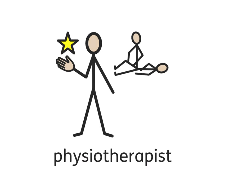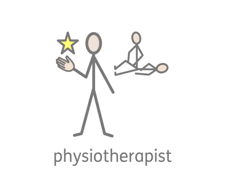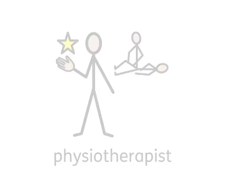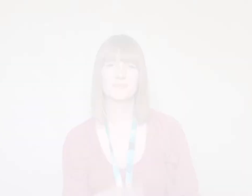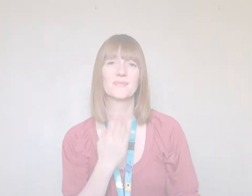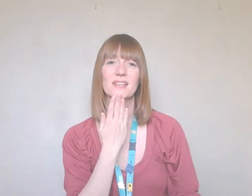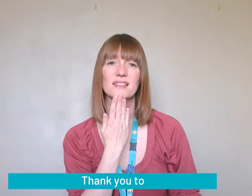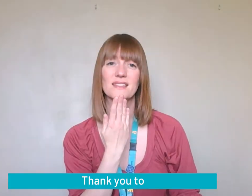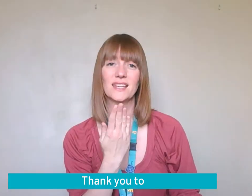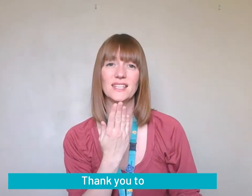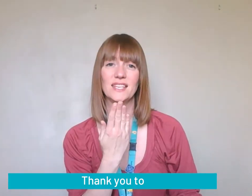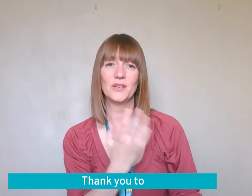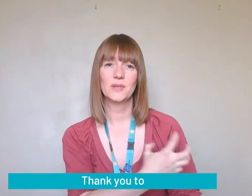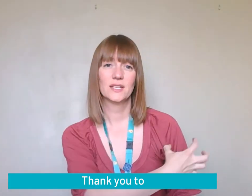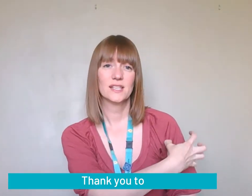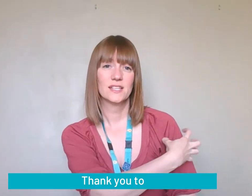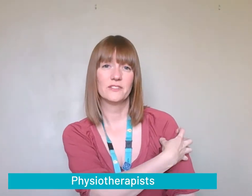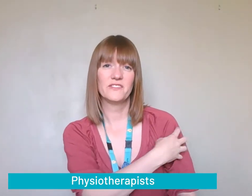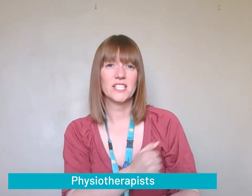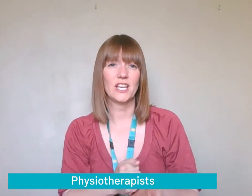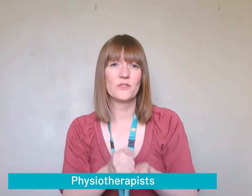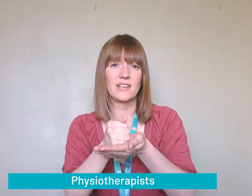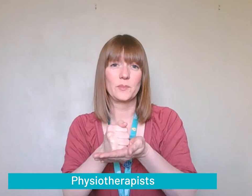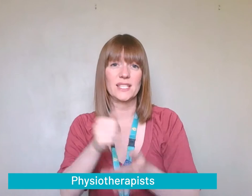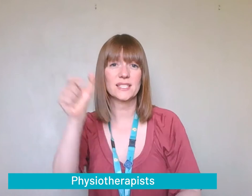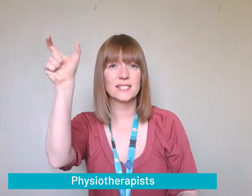Thank you to physiotherapists.